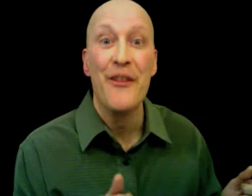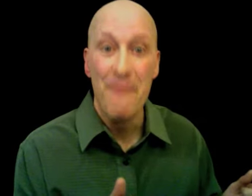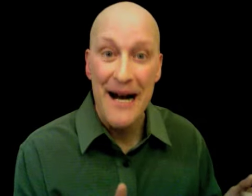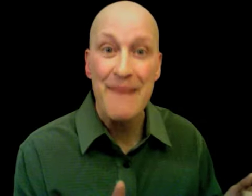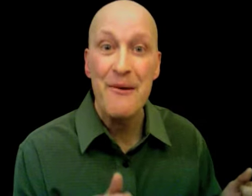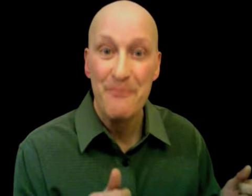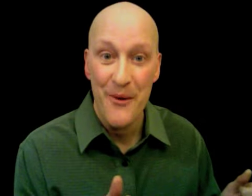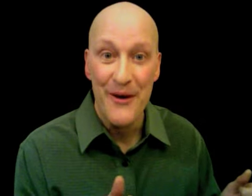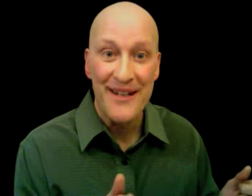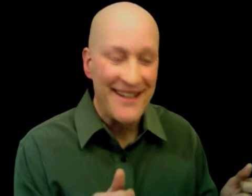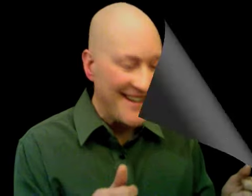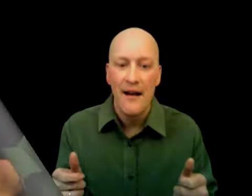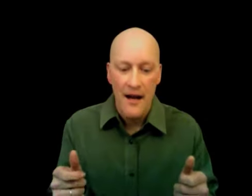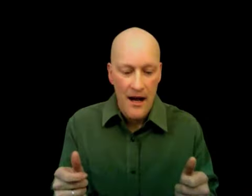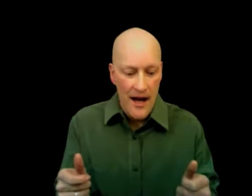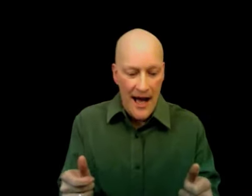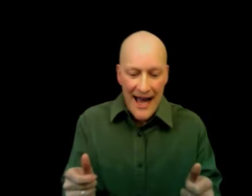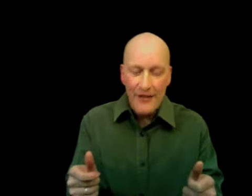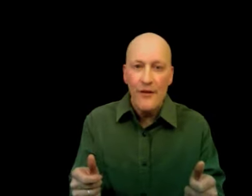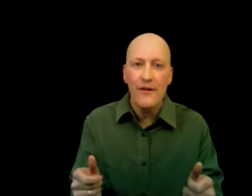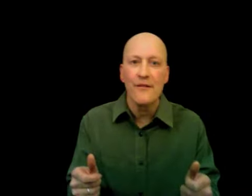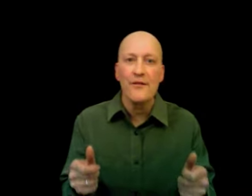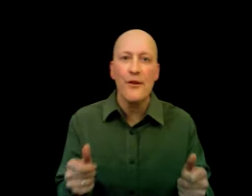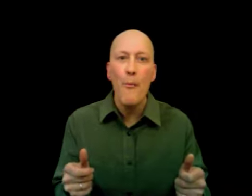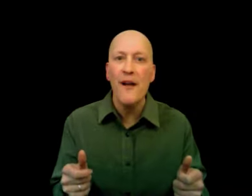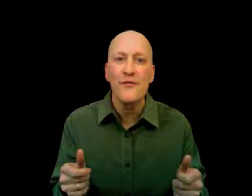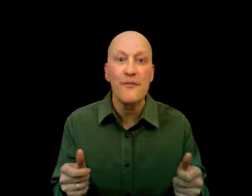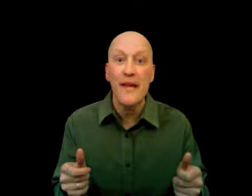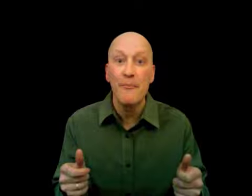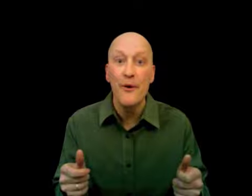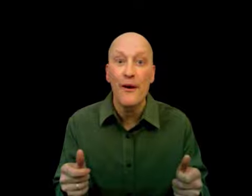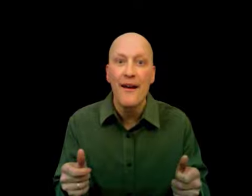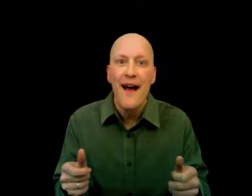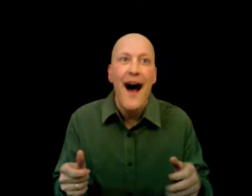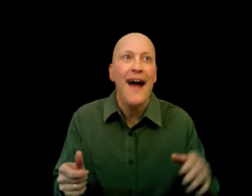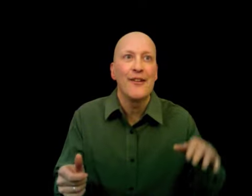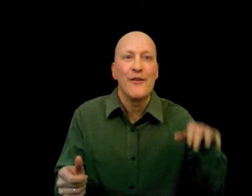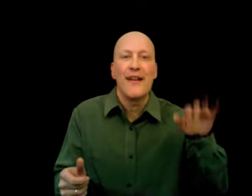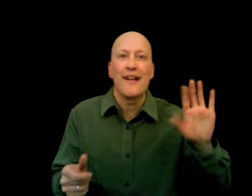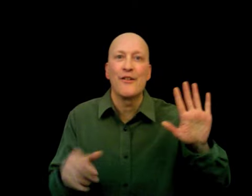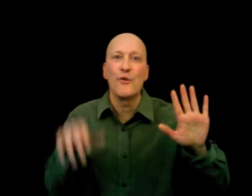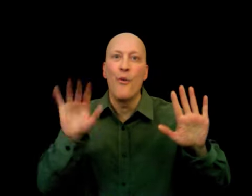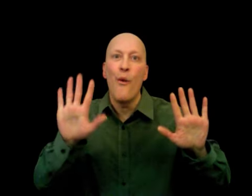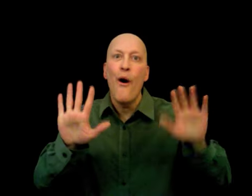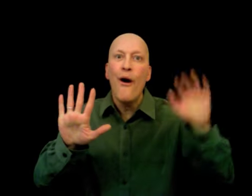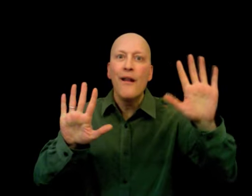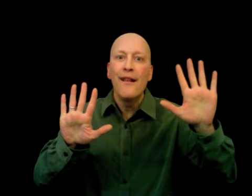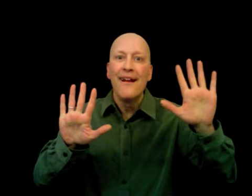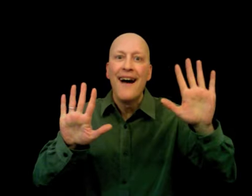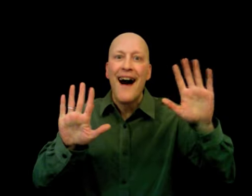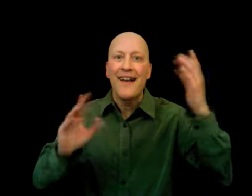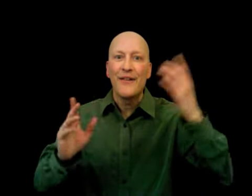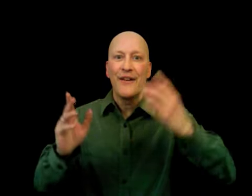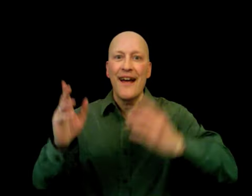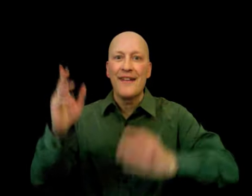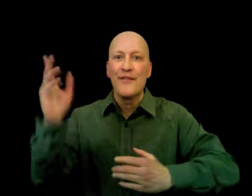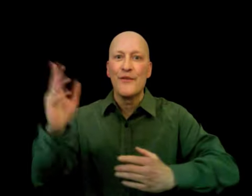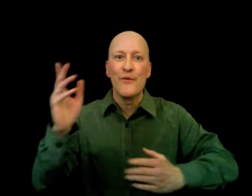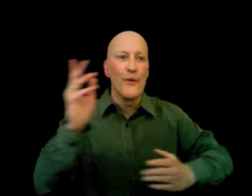The Mime Book. I learned so much from that book. I learned how to do the wall. I learned how to do the